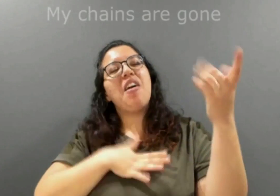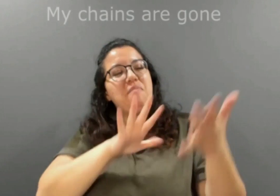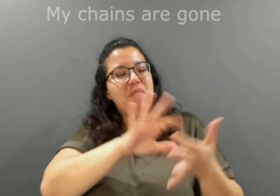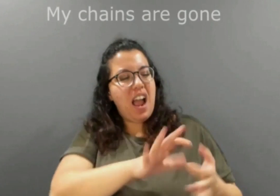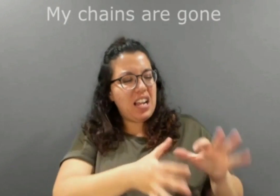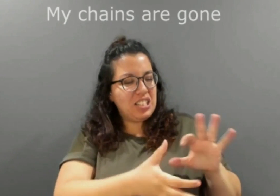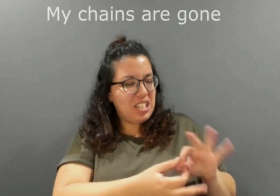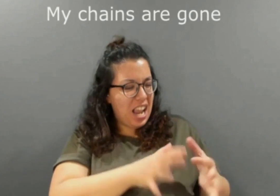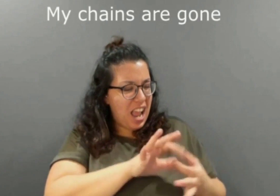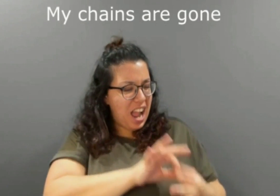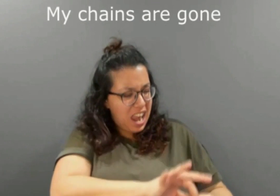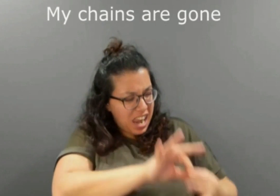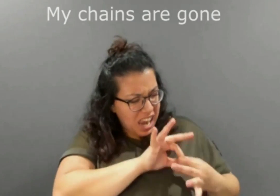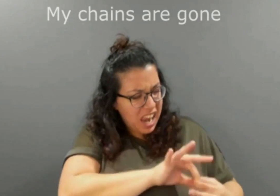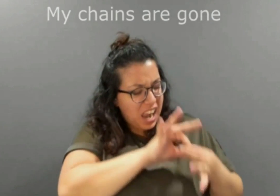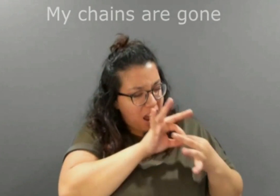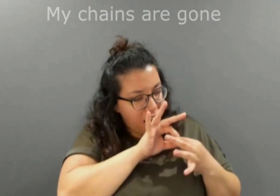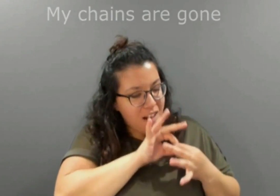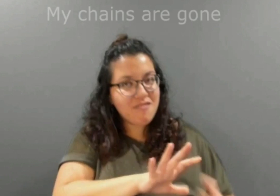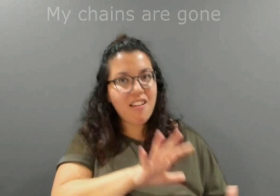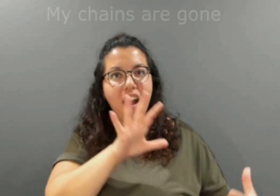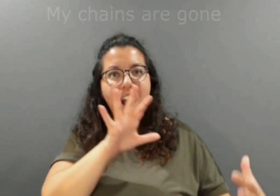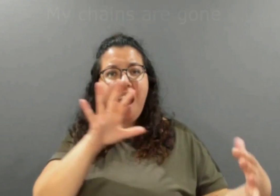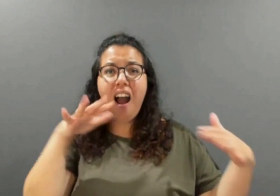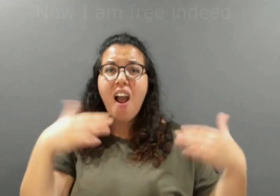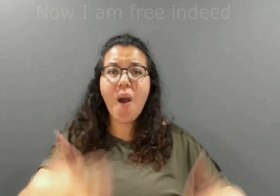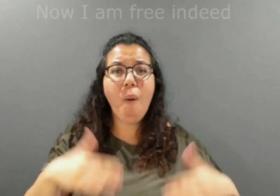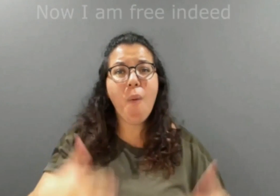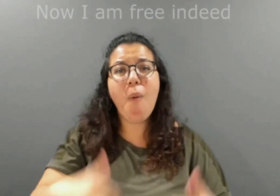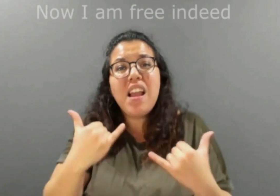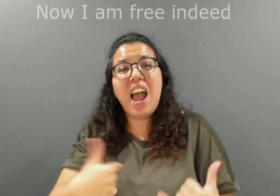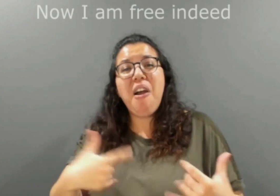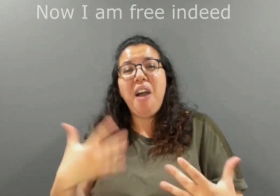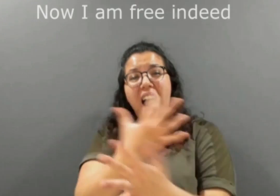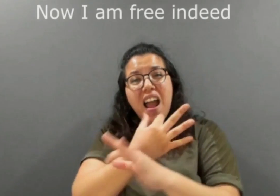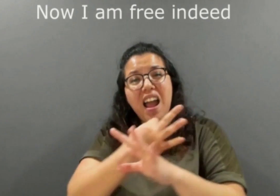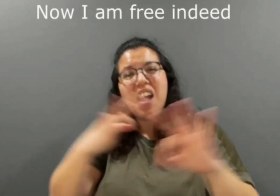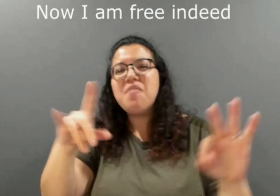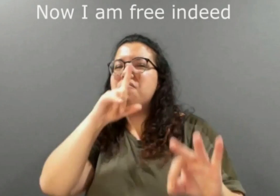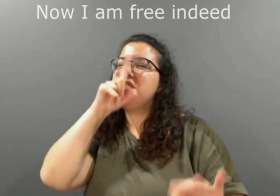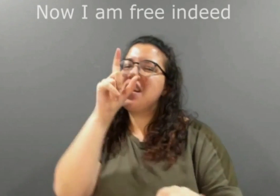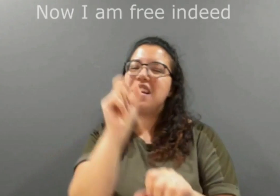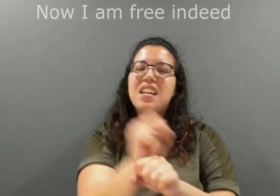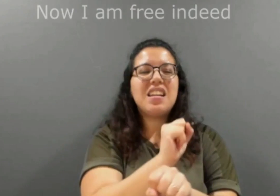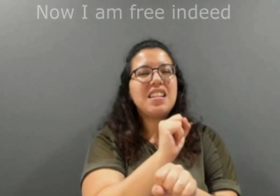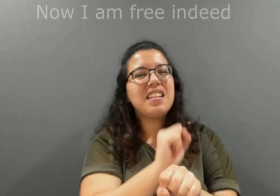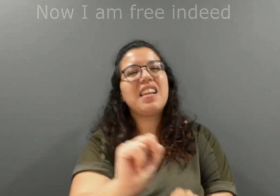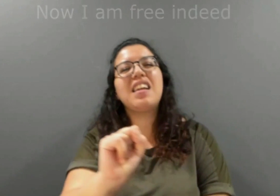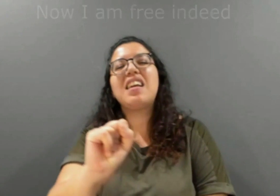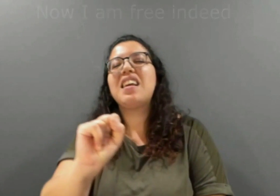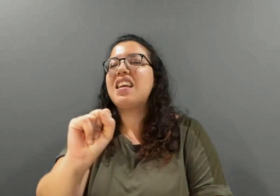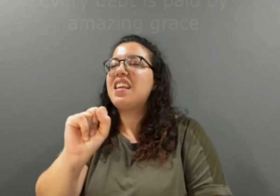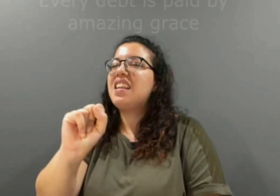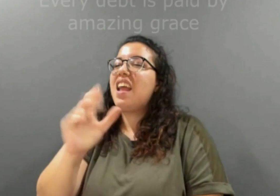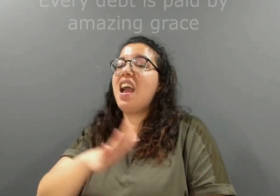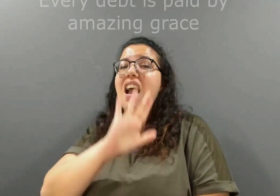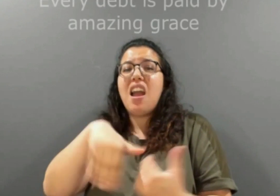chains are gone Now I am free indeed Every day